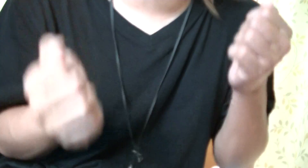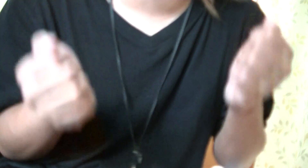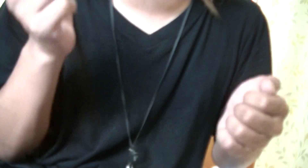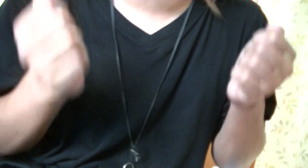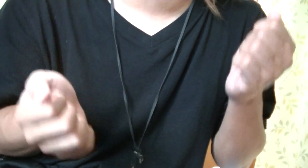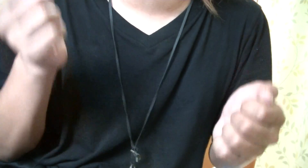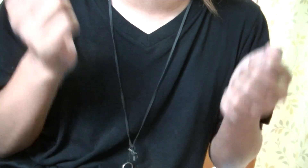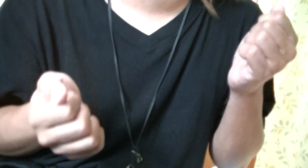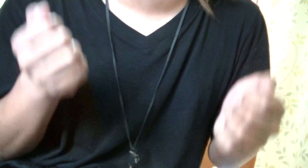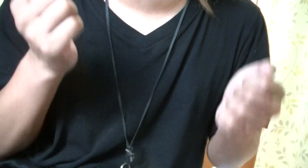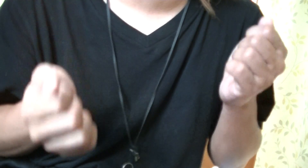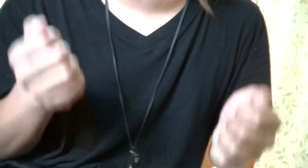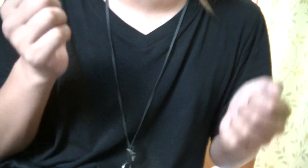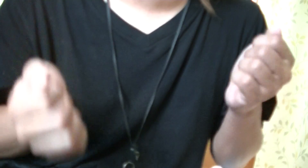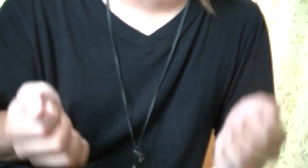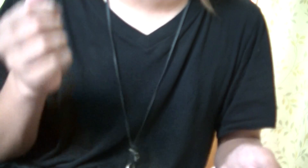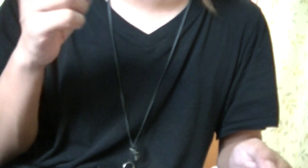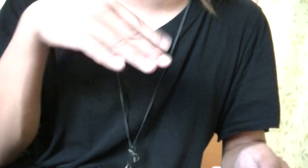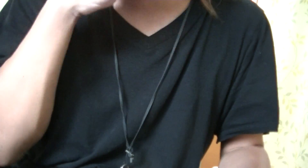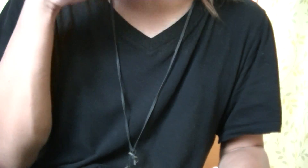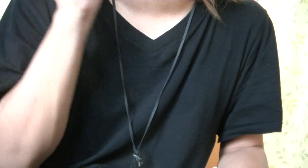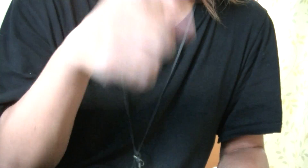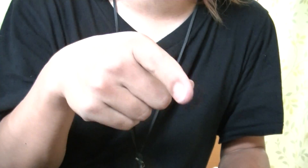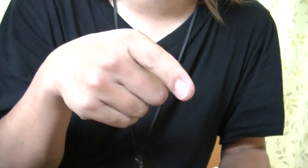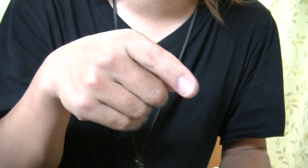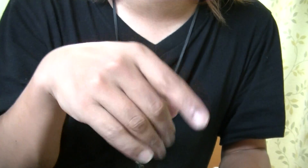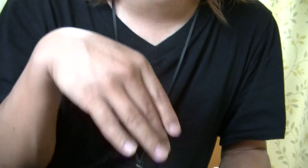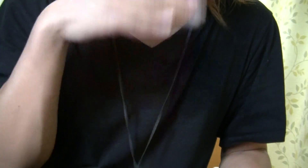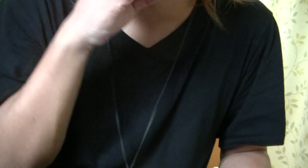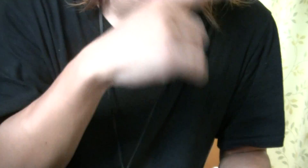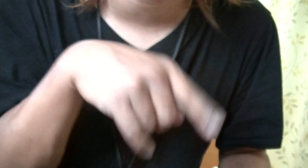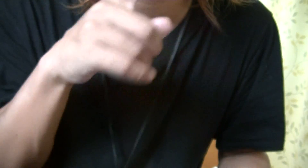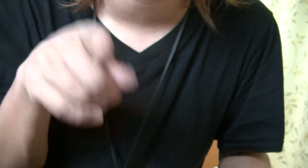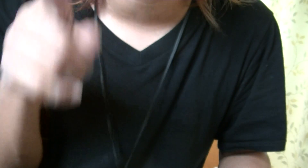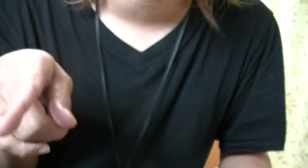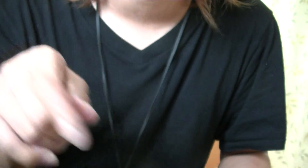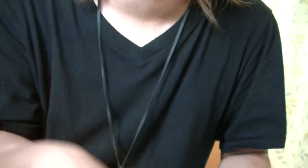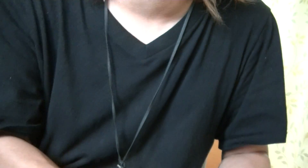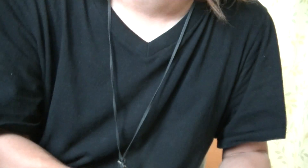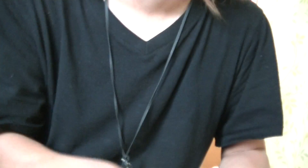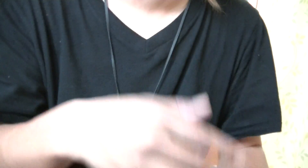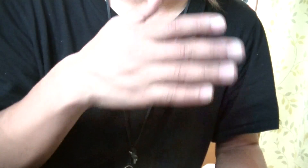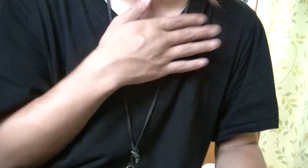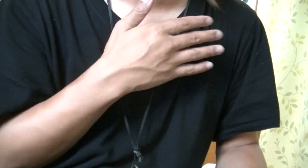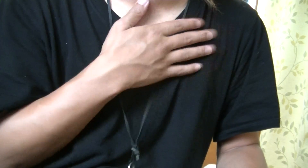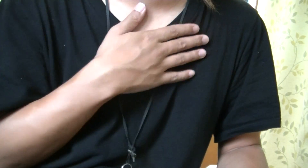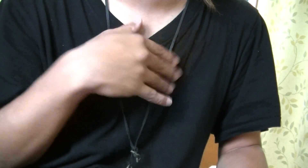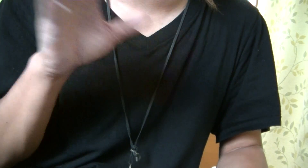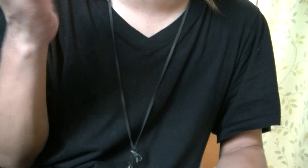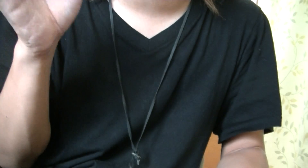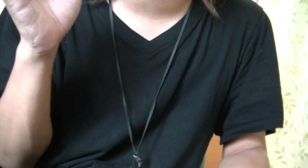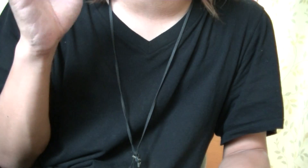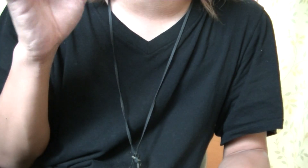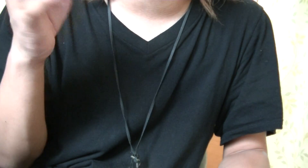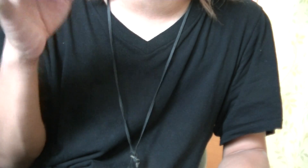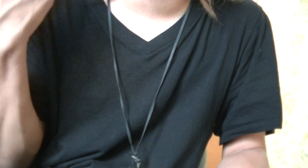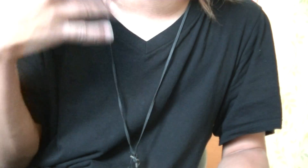you're lying, And I'm like, fuck you, oh, oh Just a chance in my life, baby, it